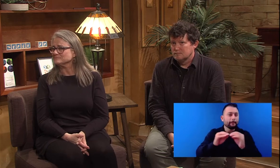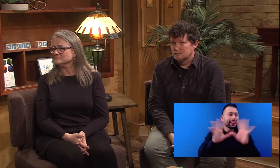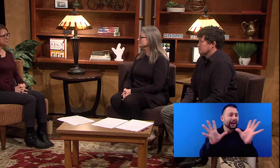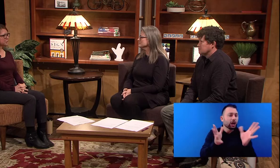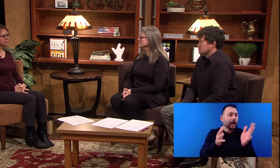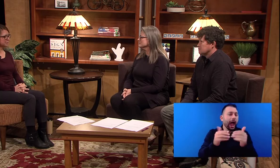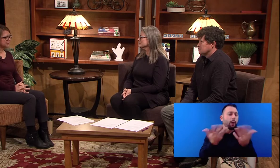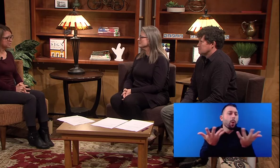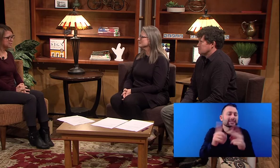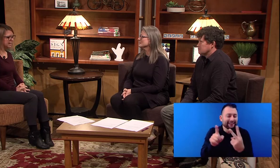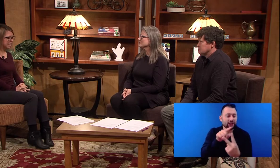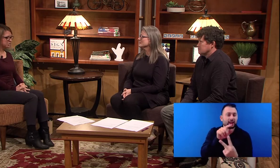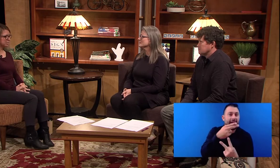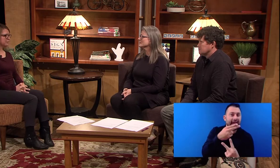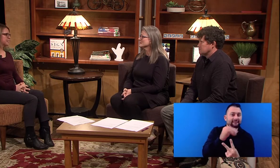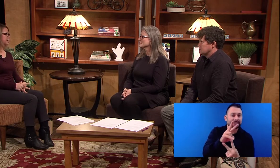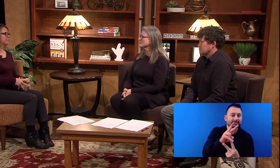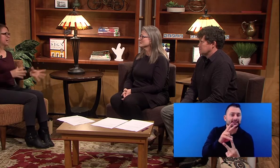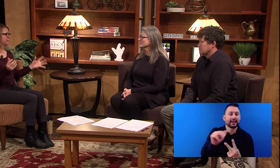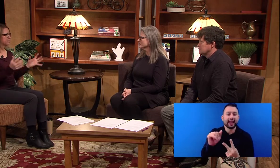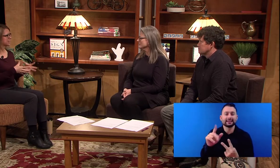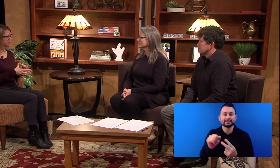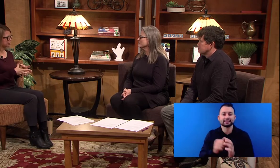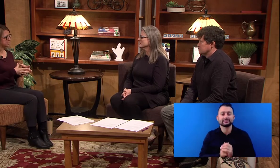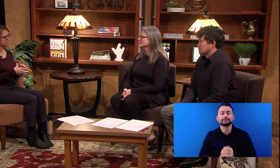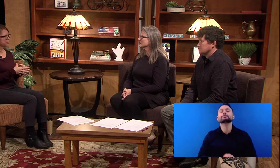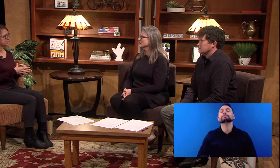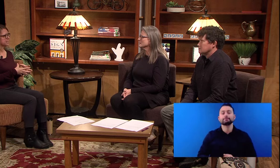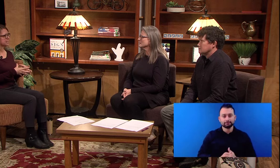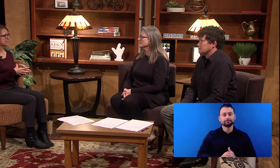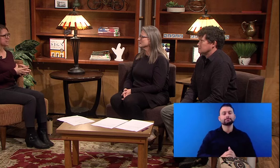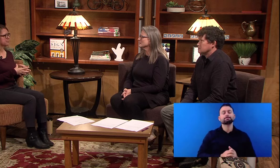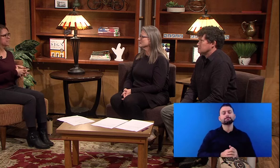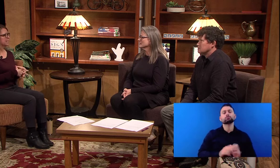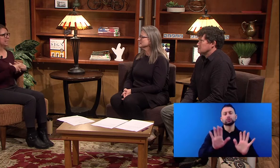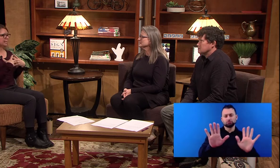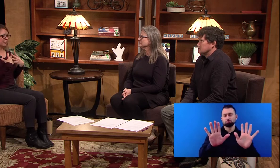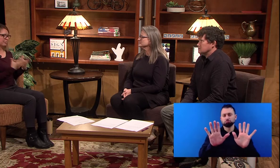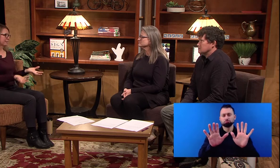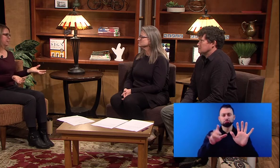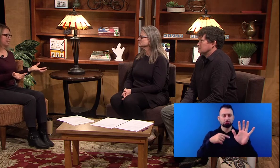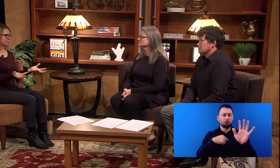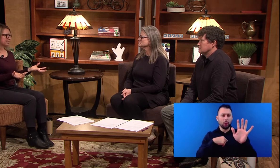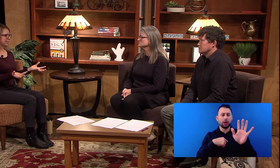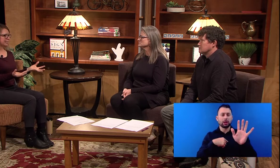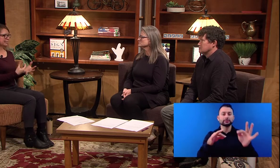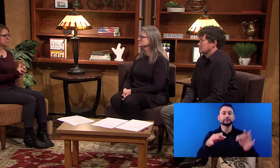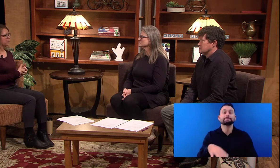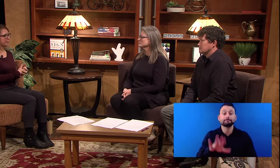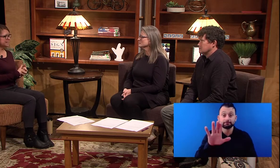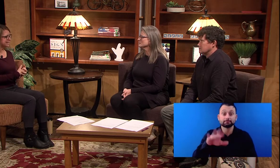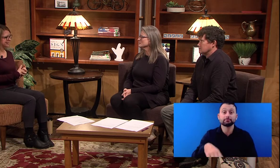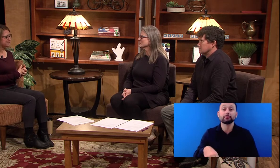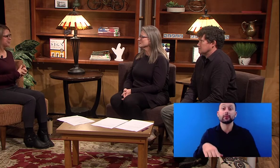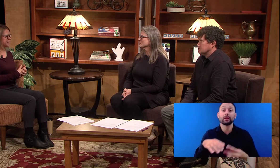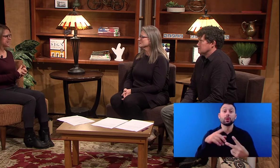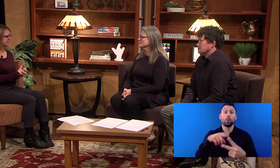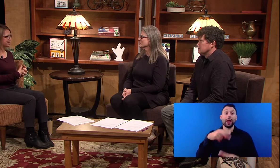Sure. So HIV is the virus that goes into a person's system and really torments the immune system.